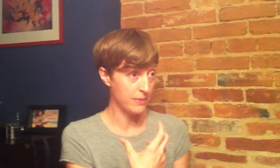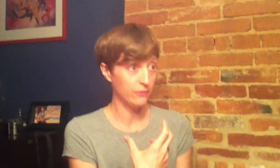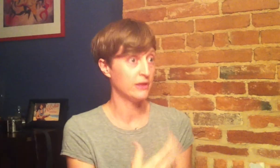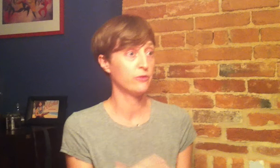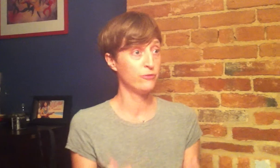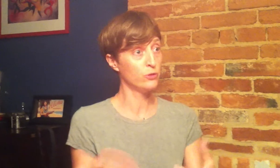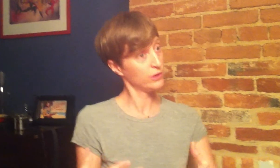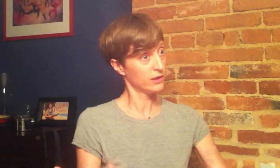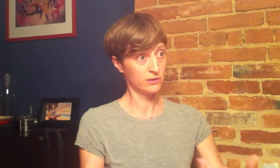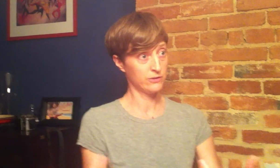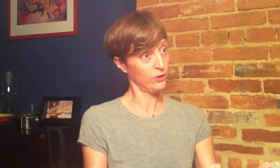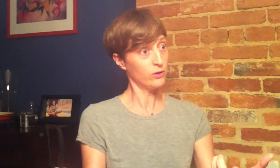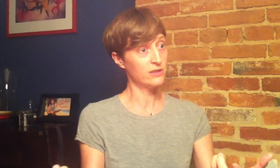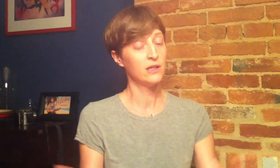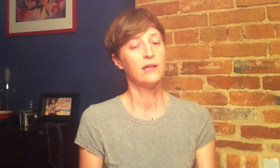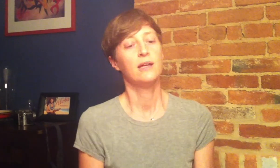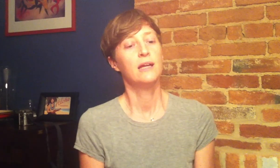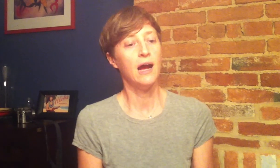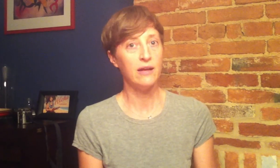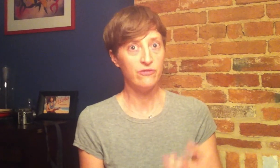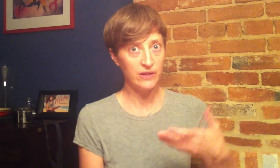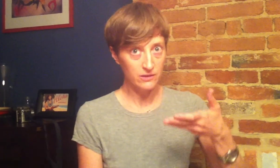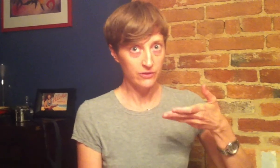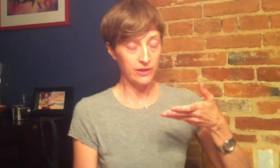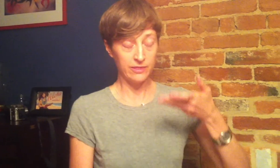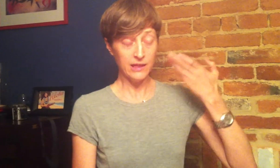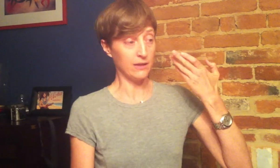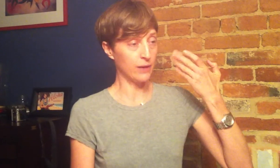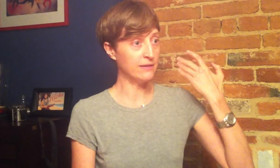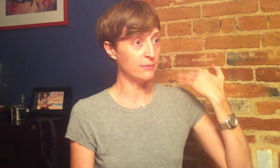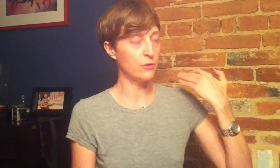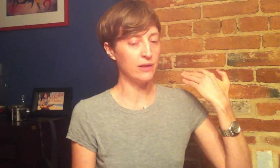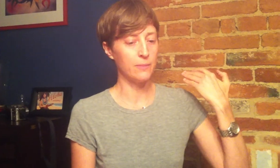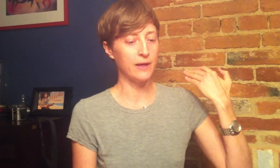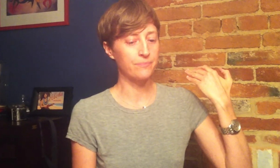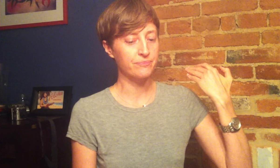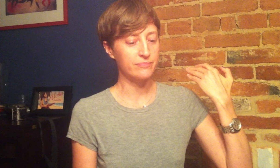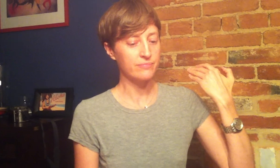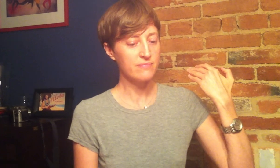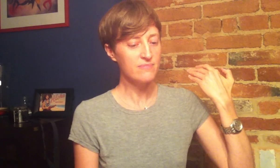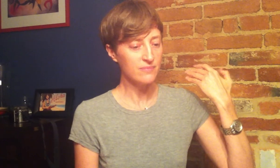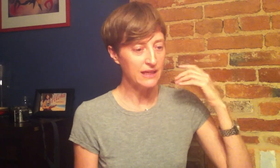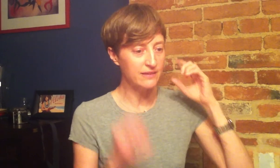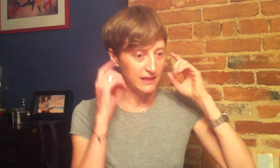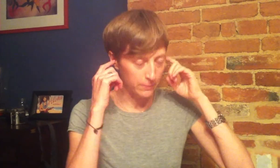my mouth, that is food-soaked, I feel the thing, right? As I'm swallowing, I'm like, it's like a,